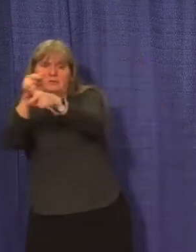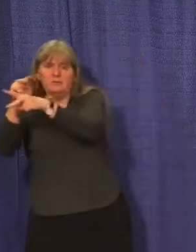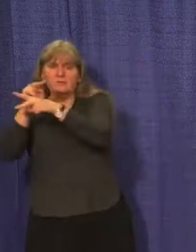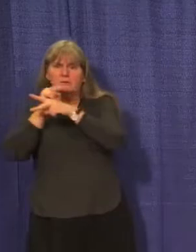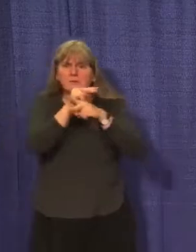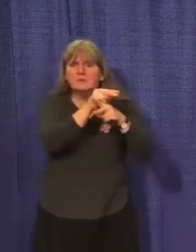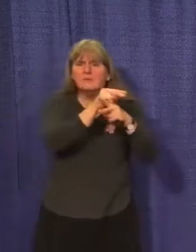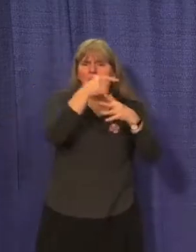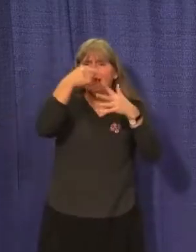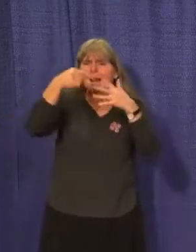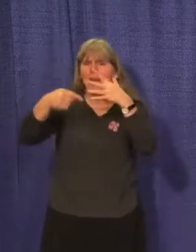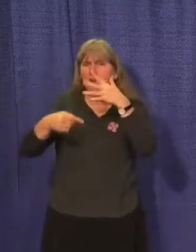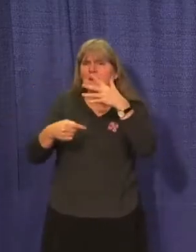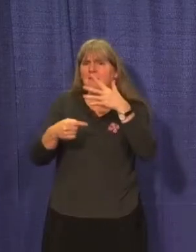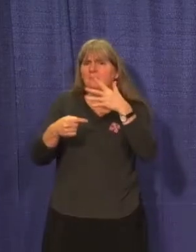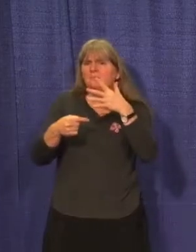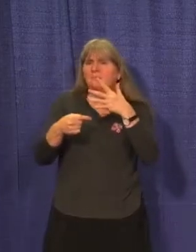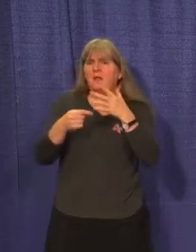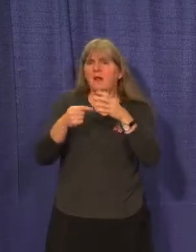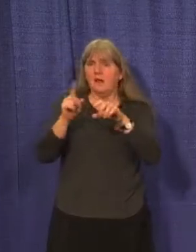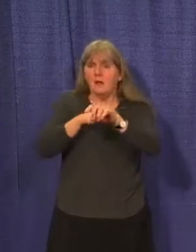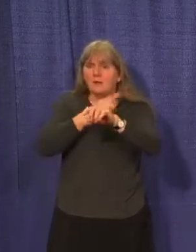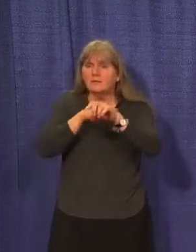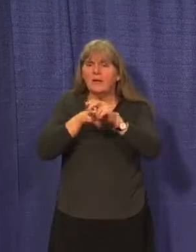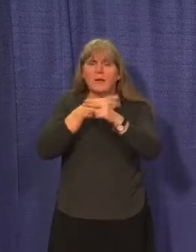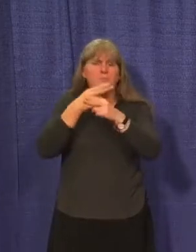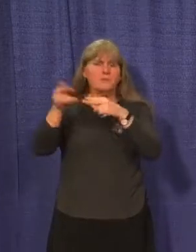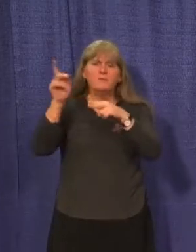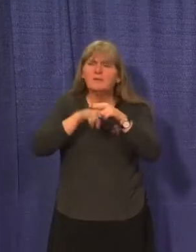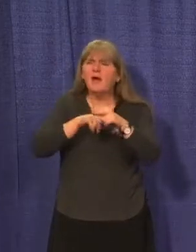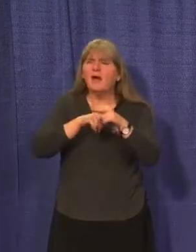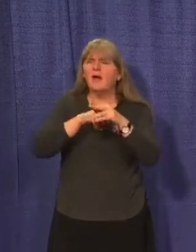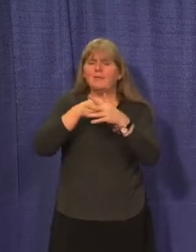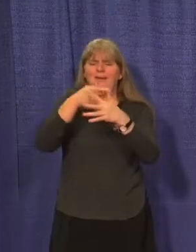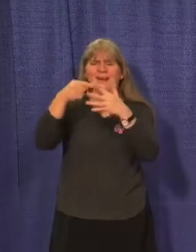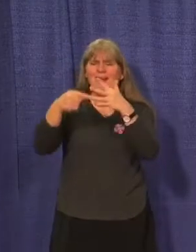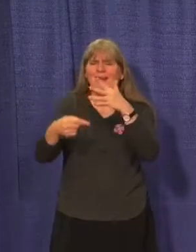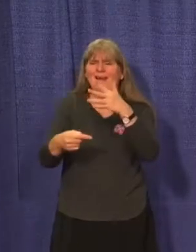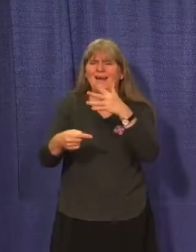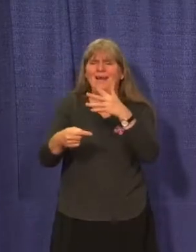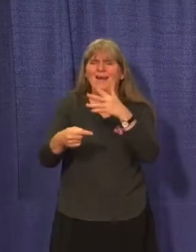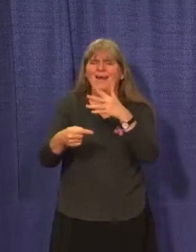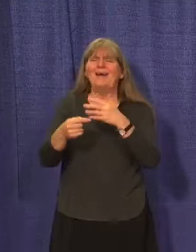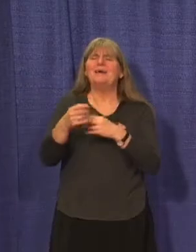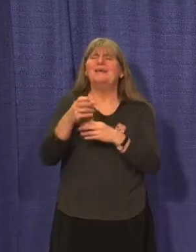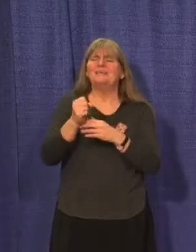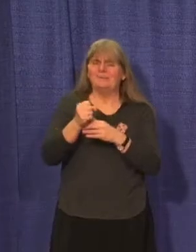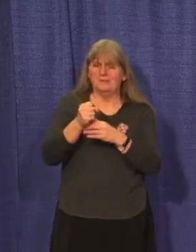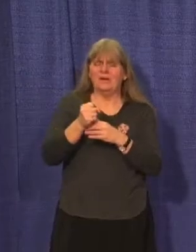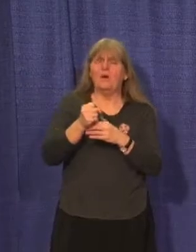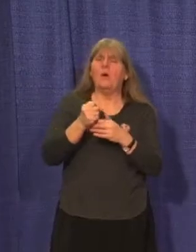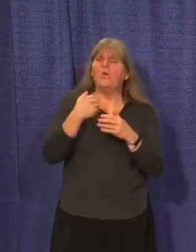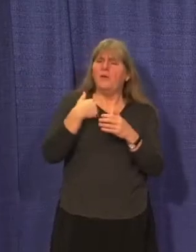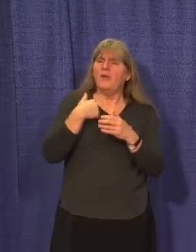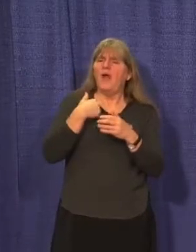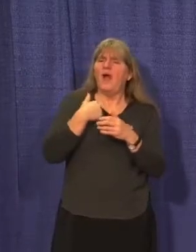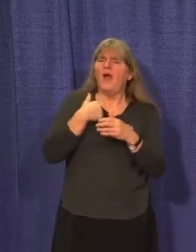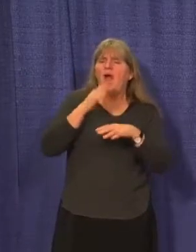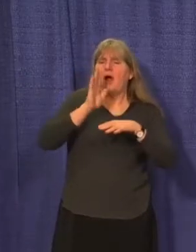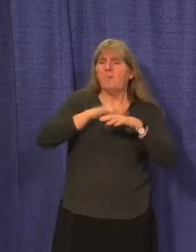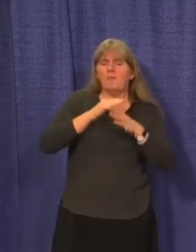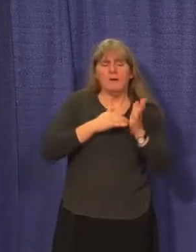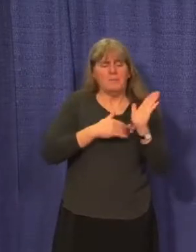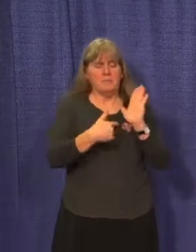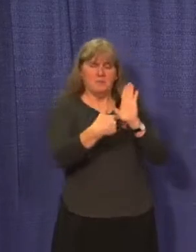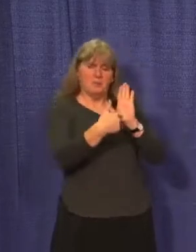you know the duration there so it's really giving the kind of the template where you